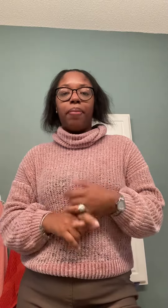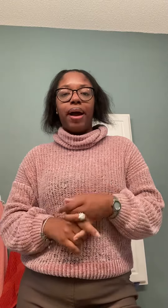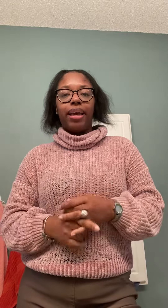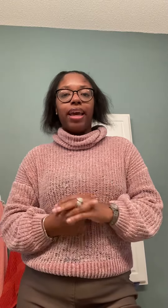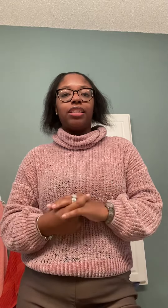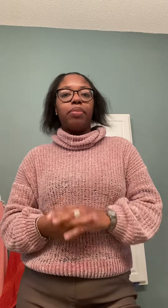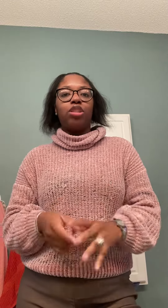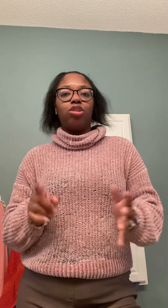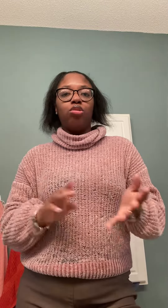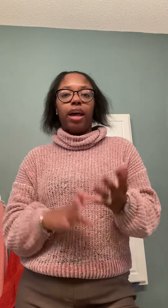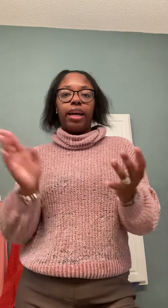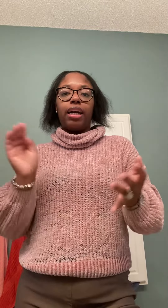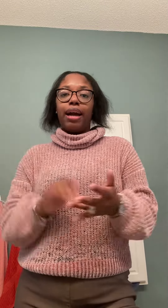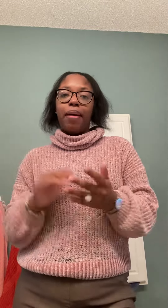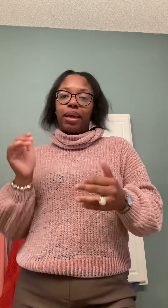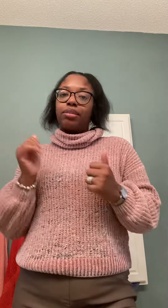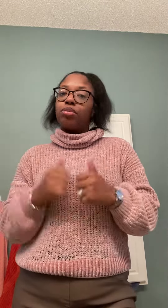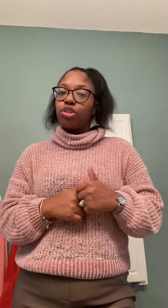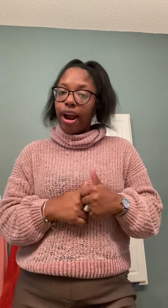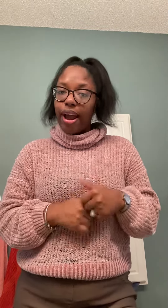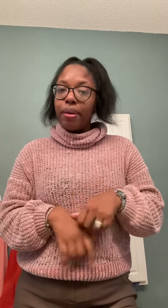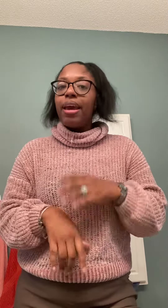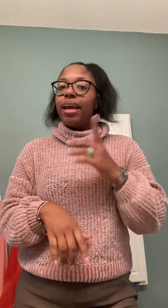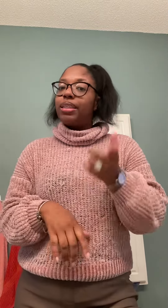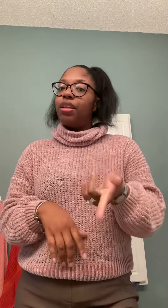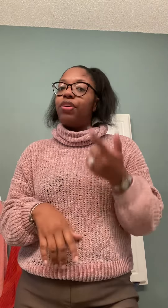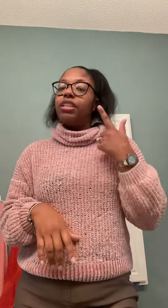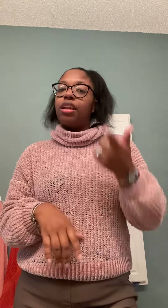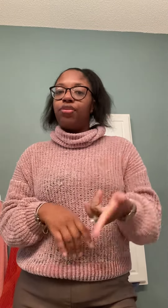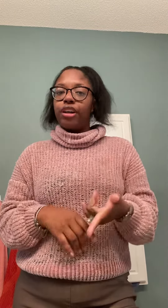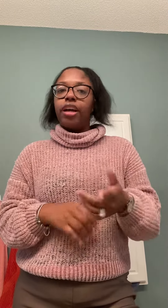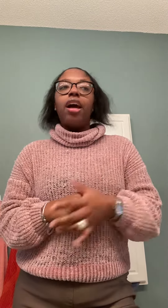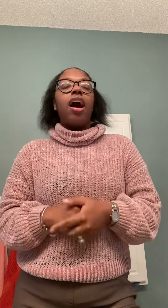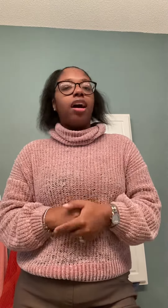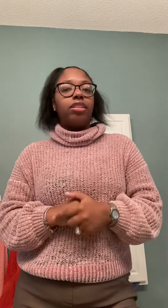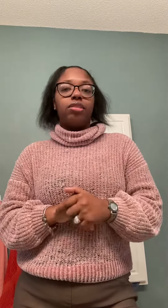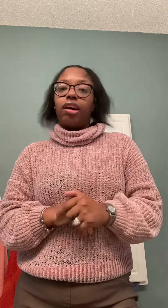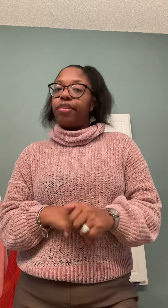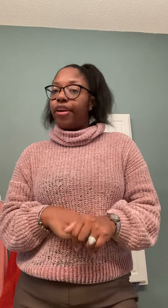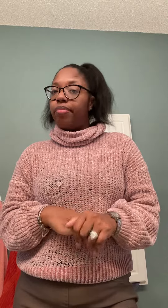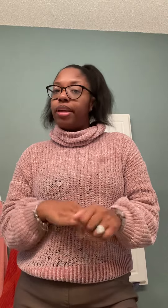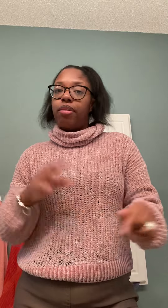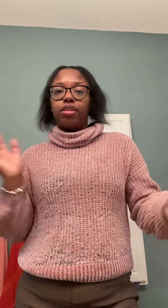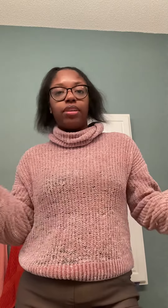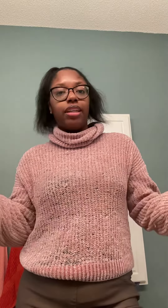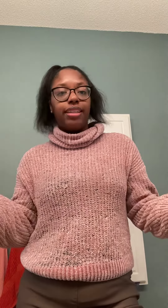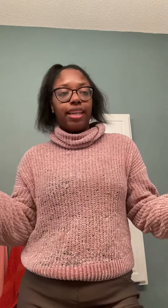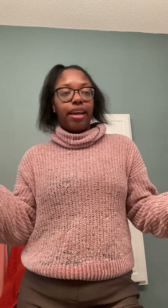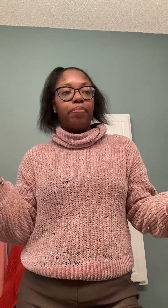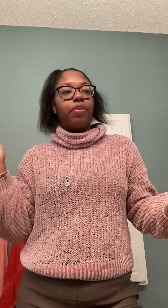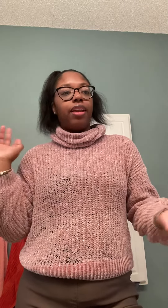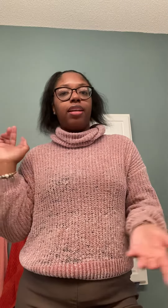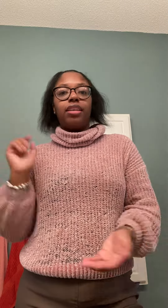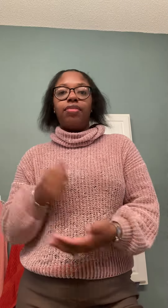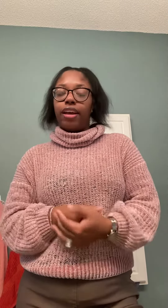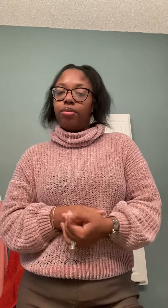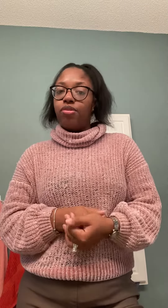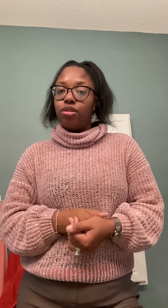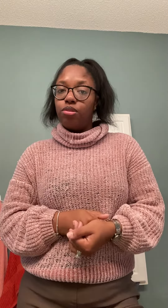Podcast, so make sure you like, comment, and subscribe, and tell a friend and tell a friend. Also, Talkin' to Family, I was on there last night, and it's available on YouTube